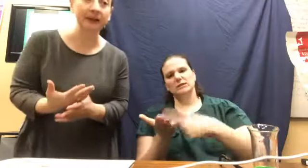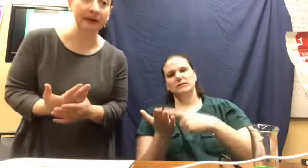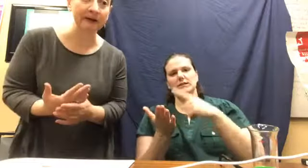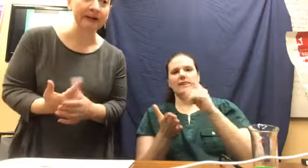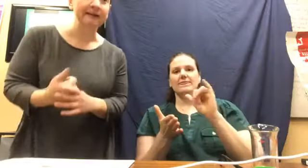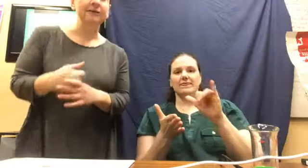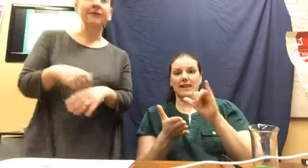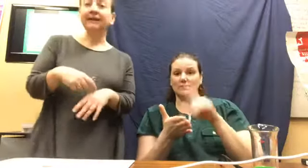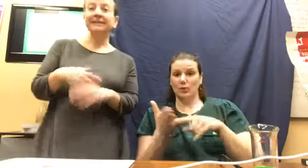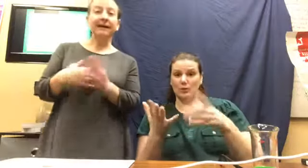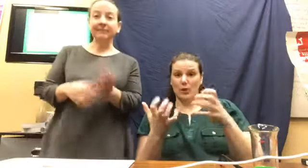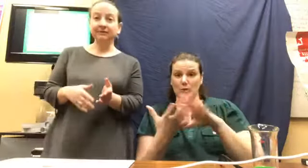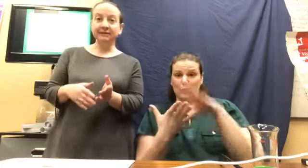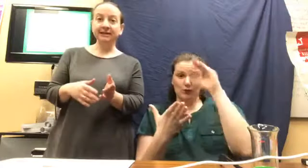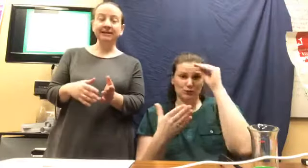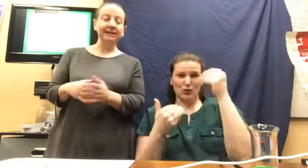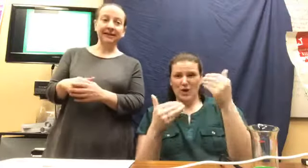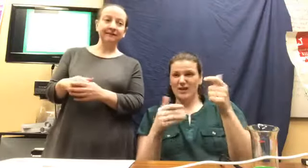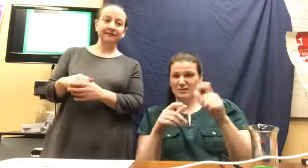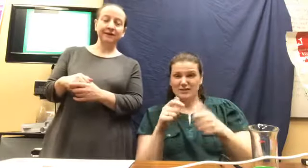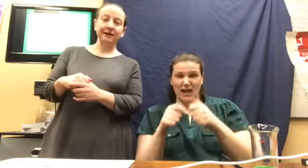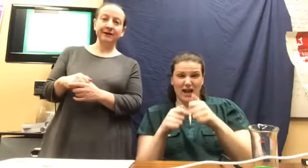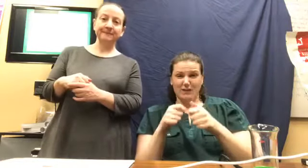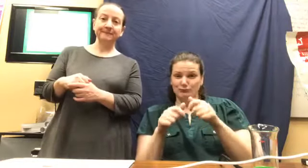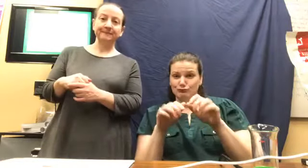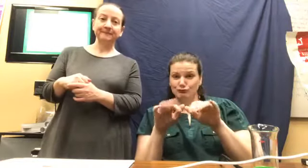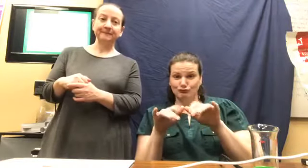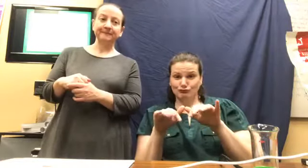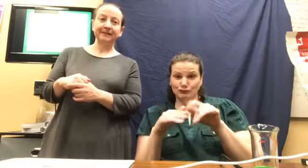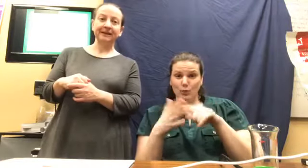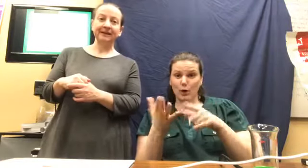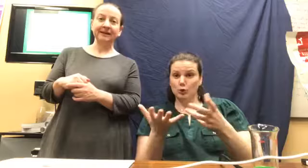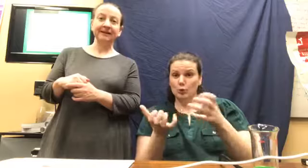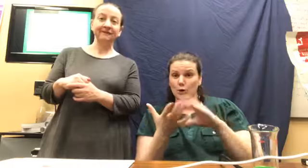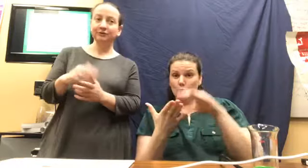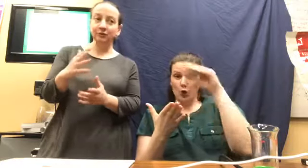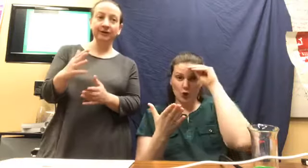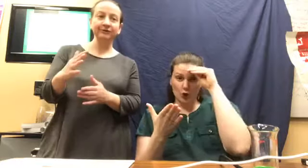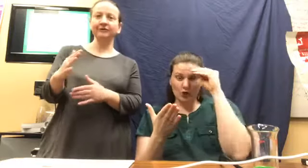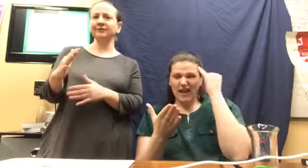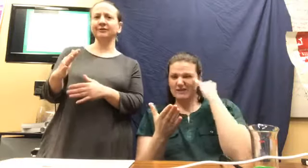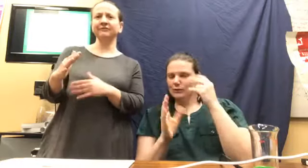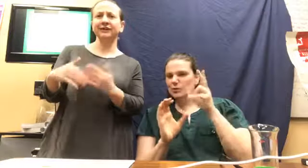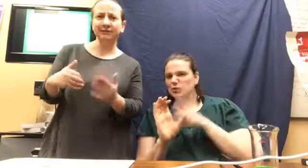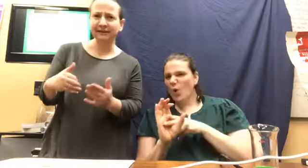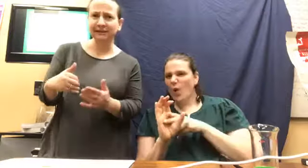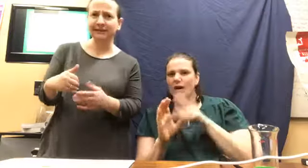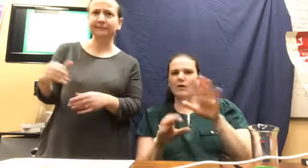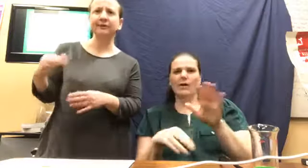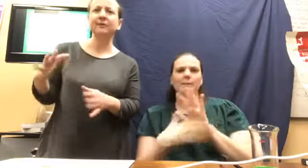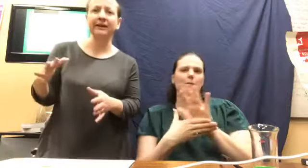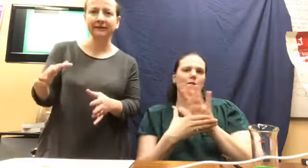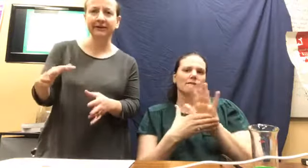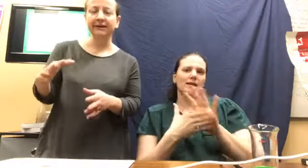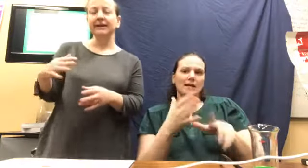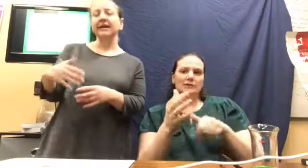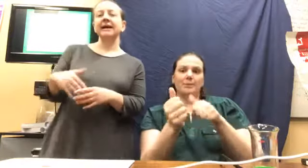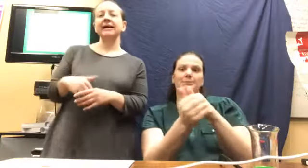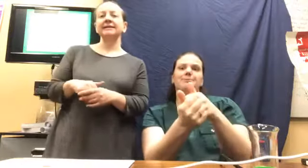learn. Go ahead and type those in if, um, if you join or your video catches up or whatever. And,